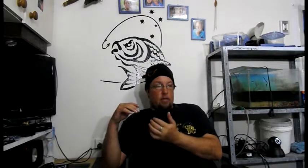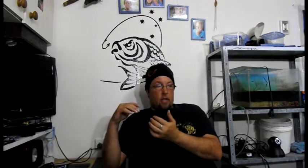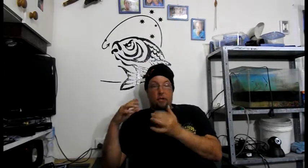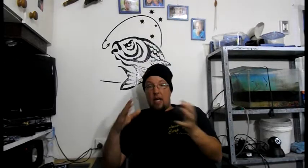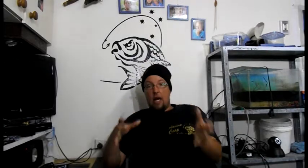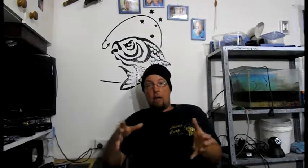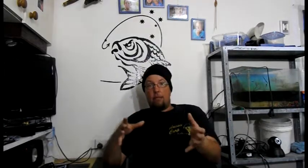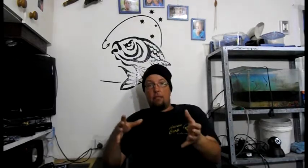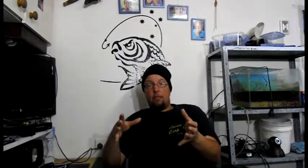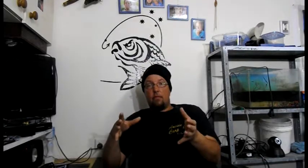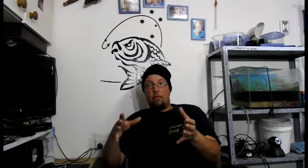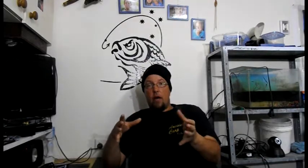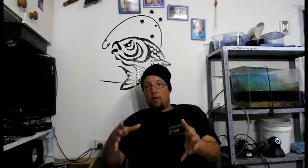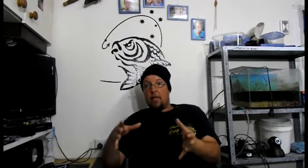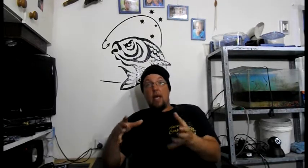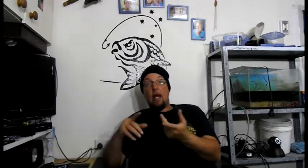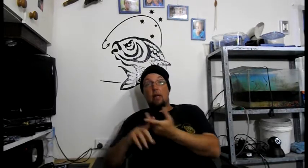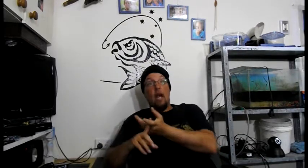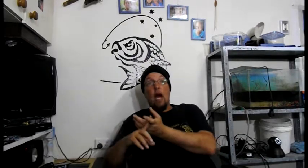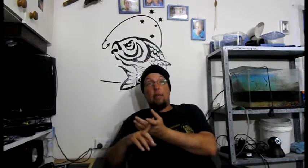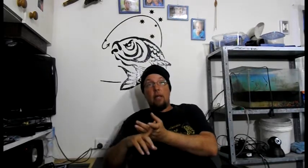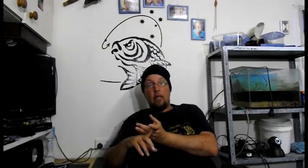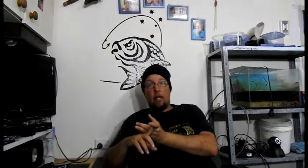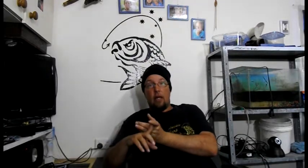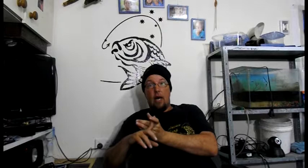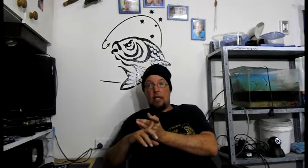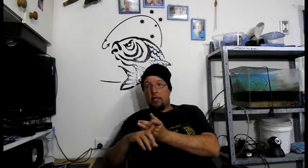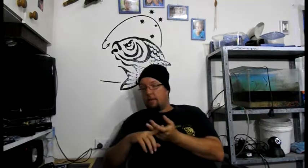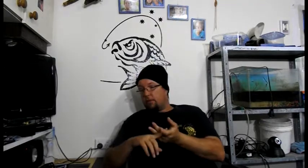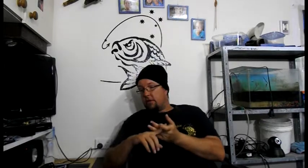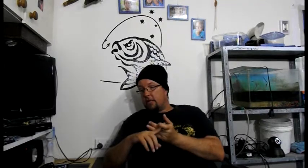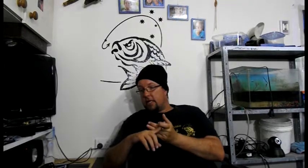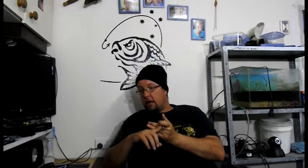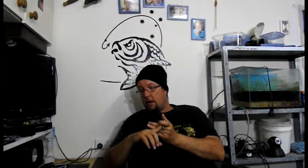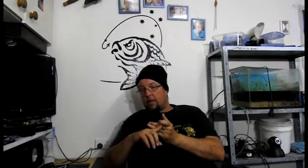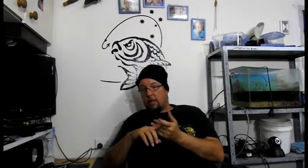So carp are in there. And carp eat a large number of mosquito larvae.